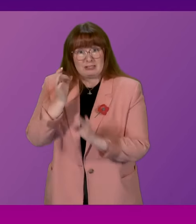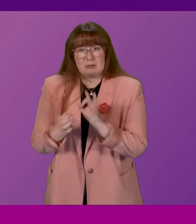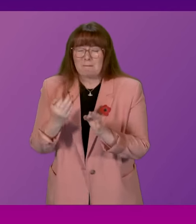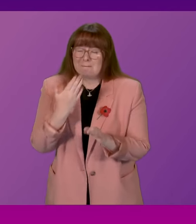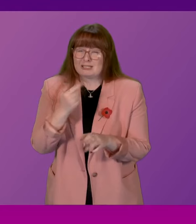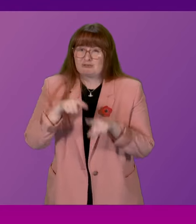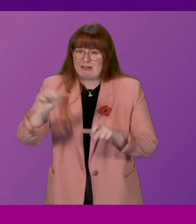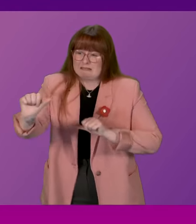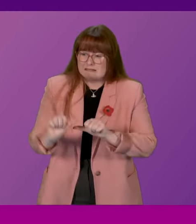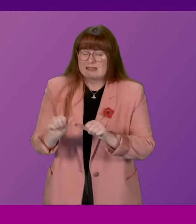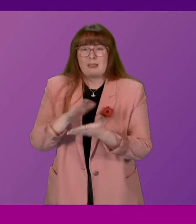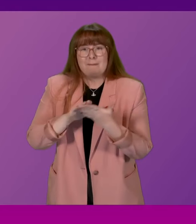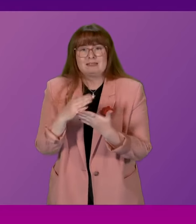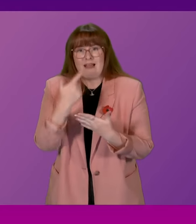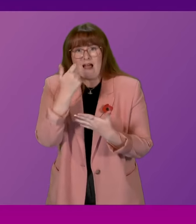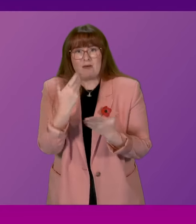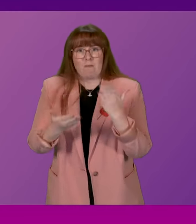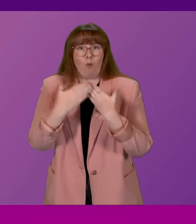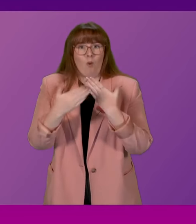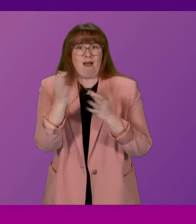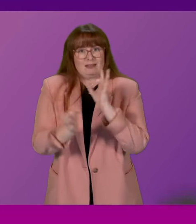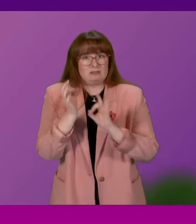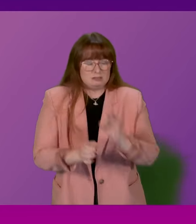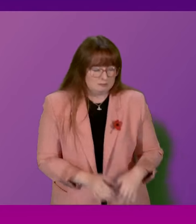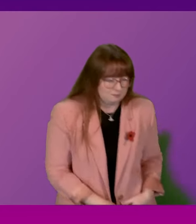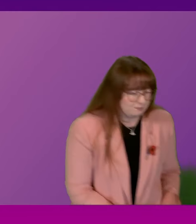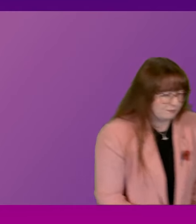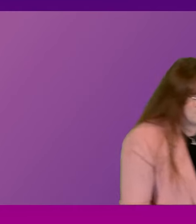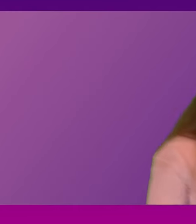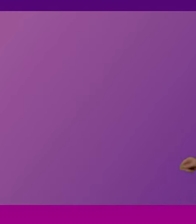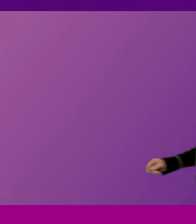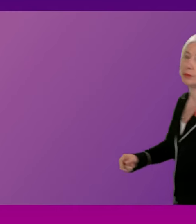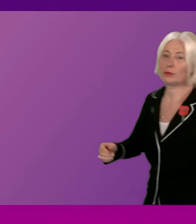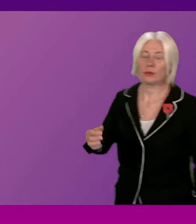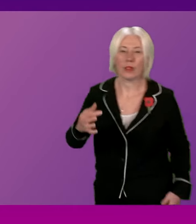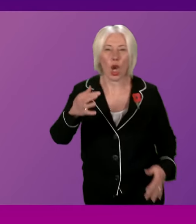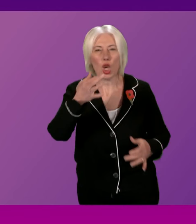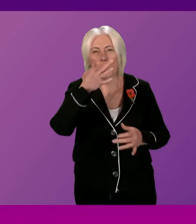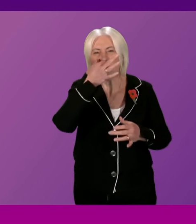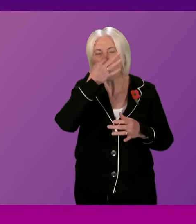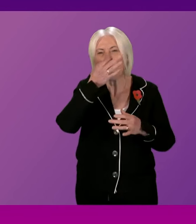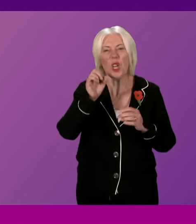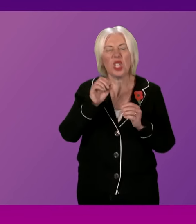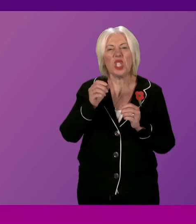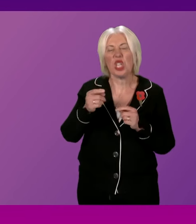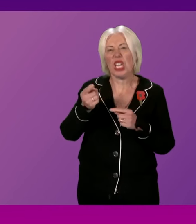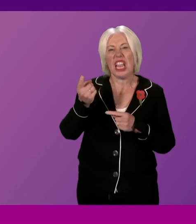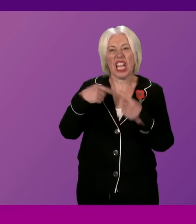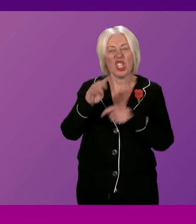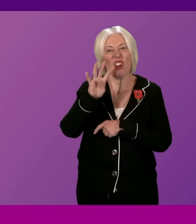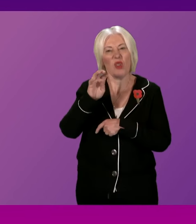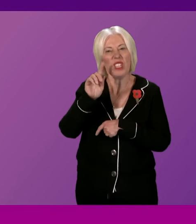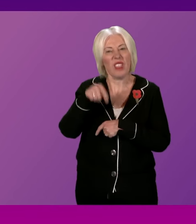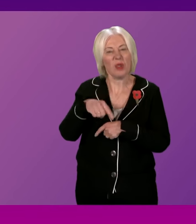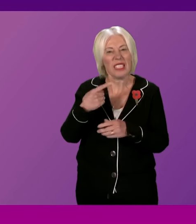concise, we'll get more members in. And I call Willie Rennie. Sewage dumped 14,000 times last year. Fecal bacteria 50